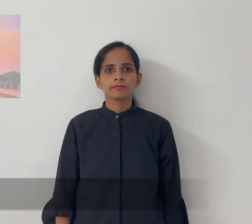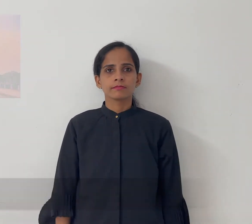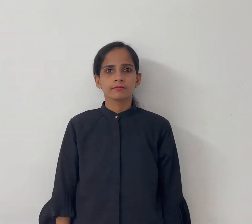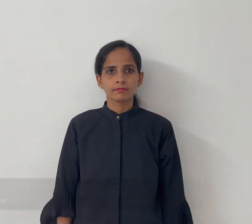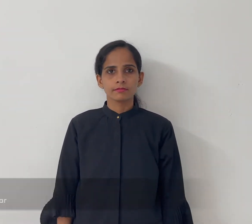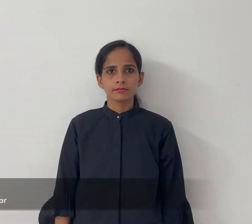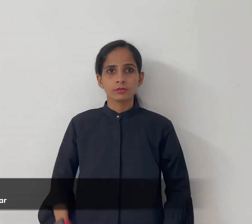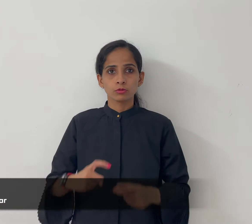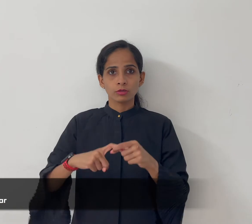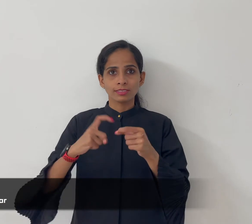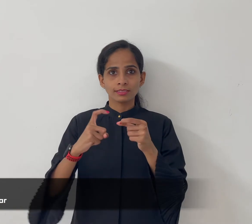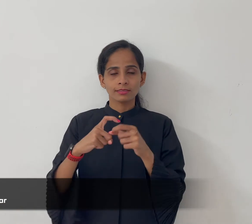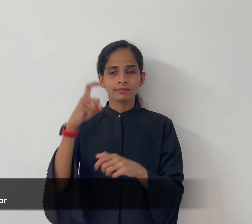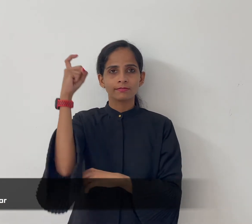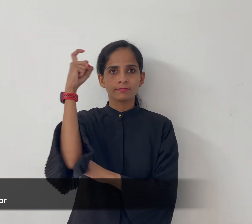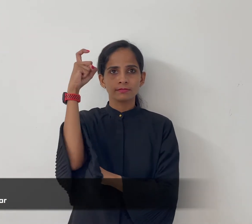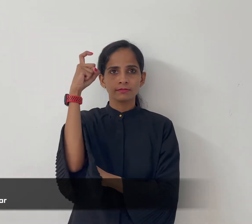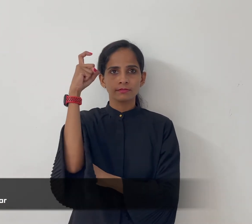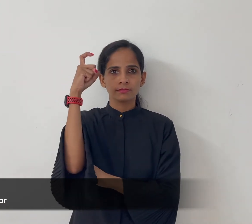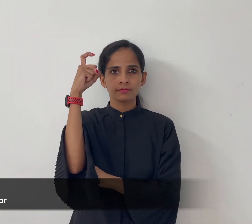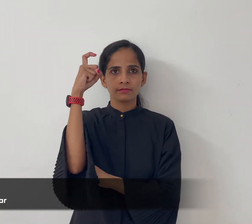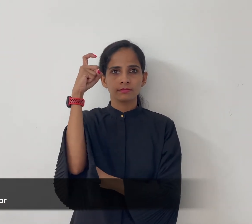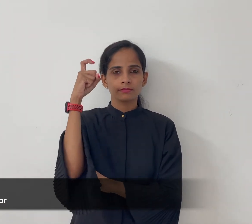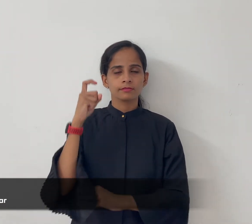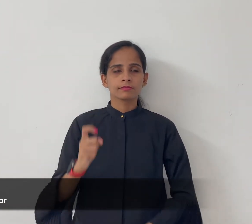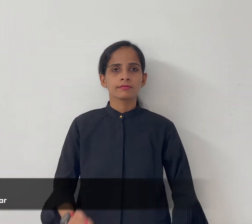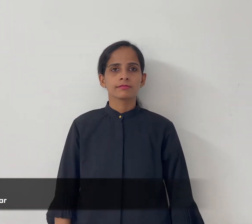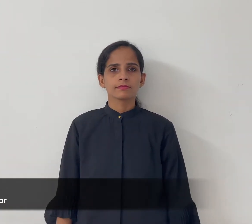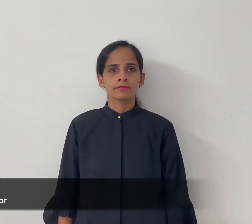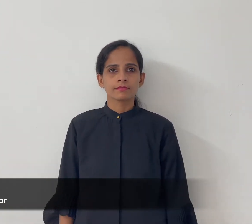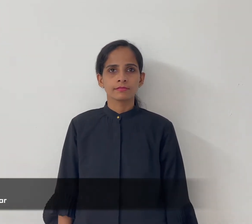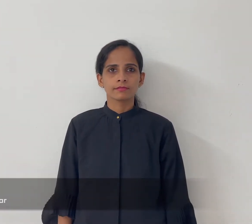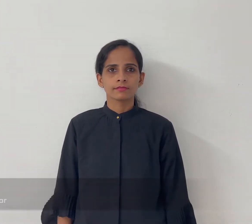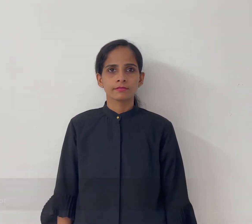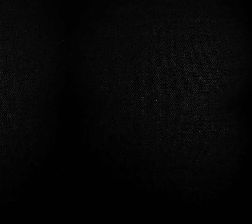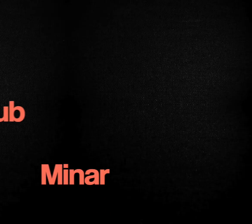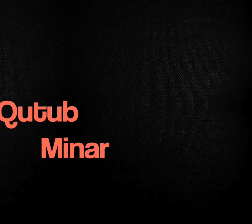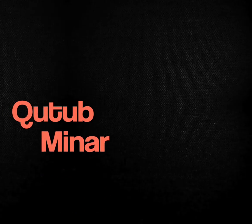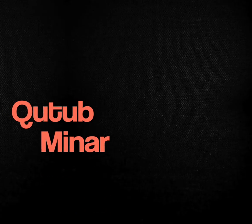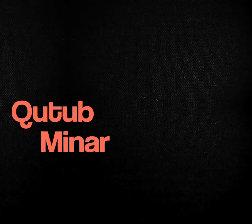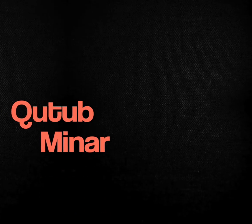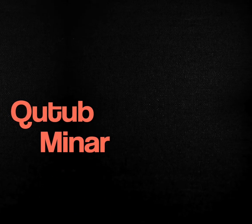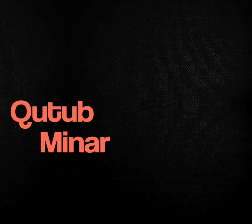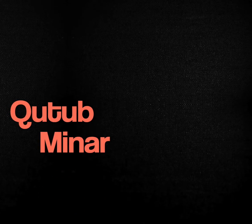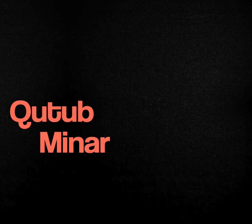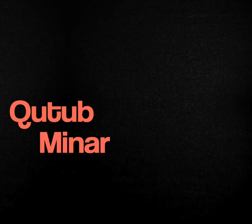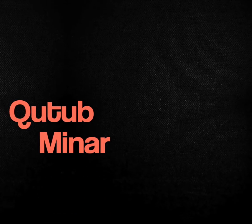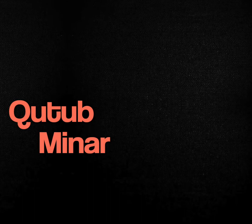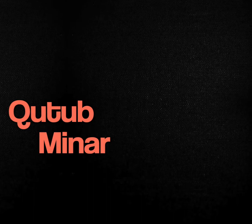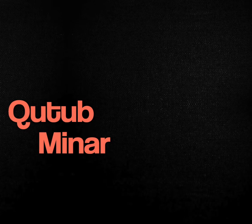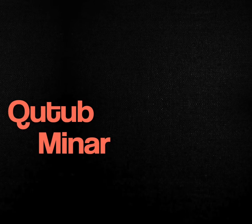kutab minar queue and the sign for minar